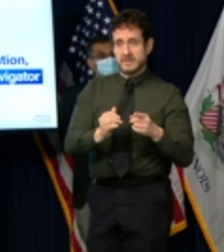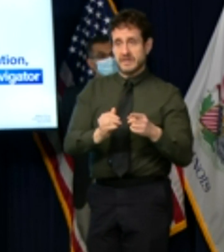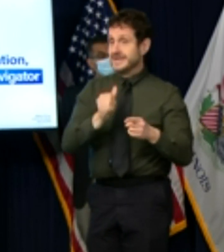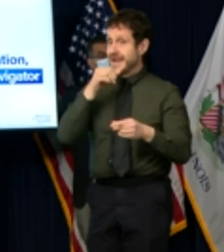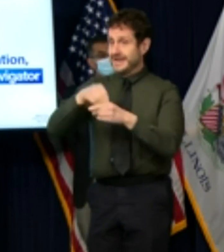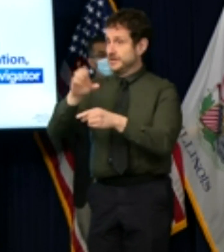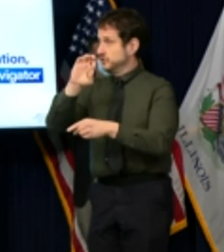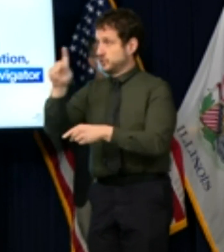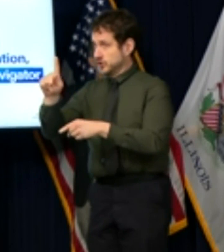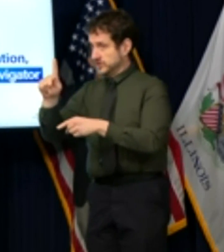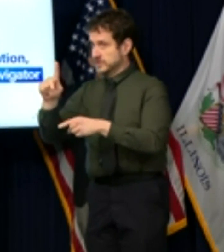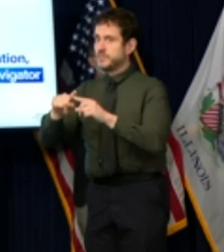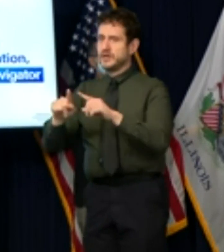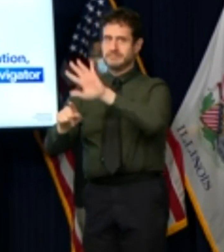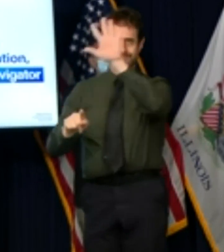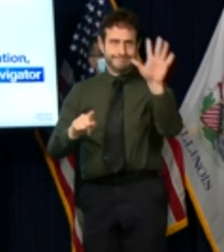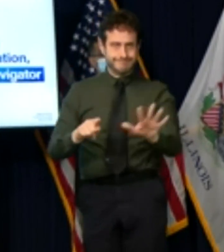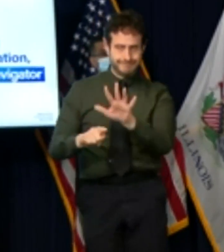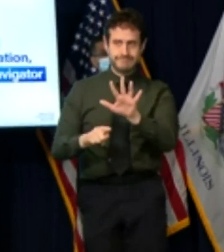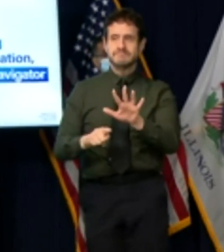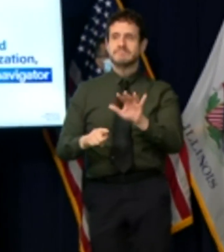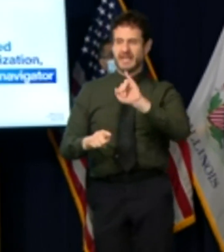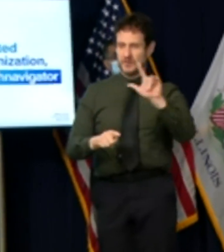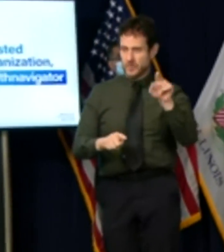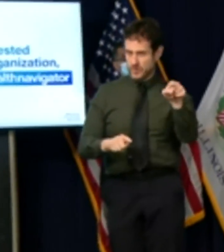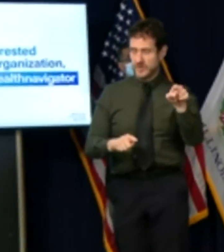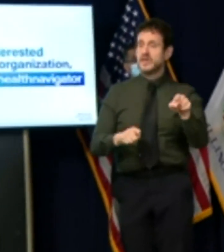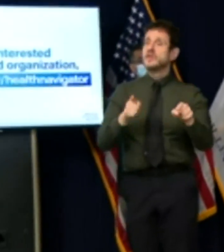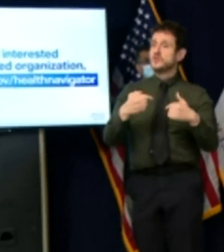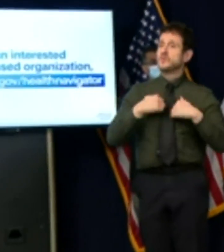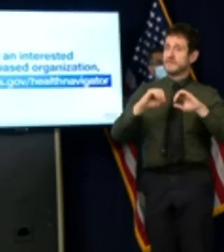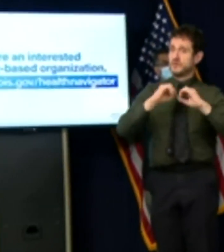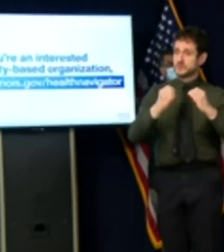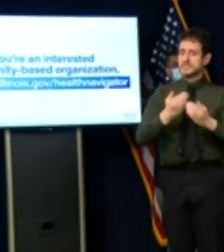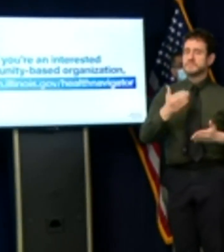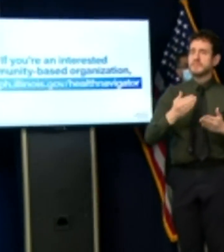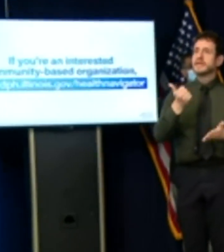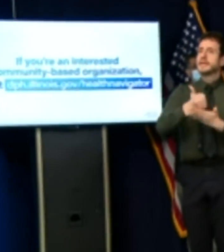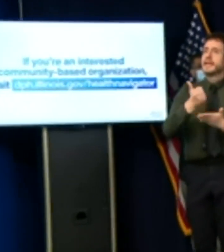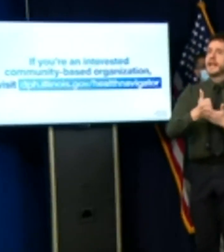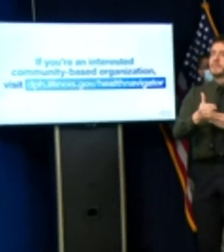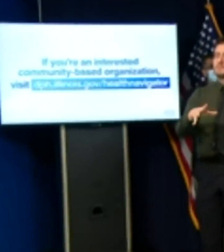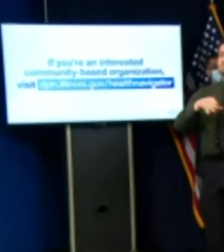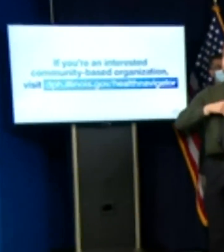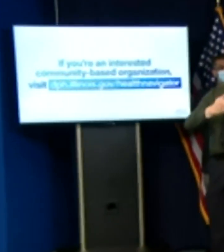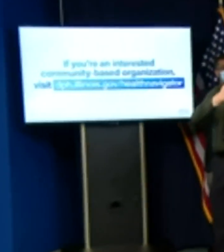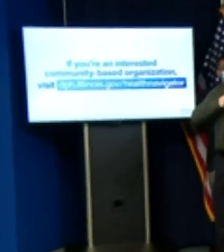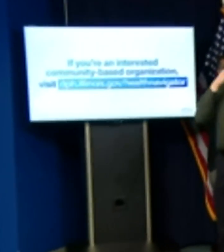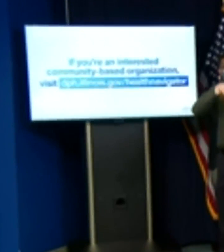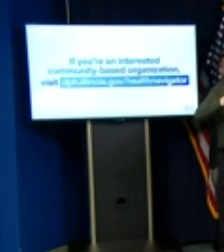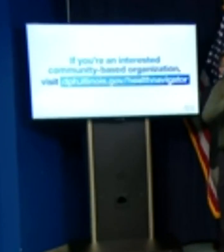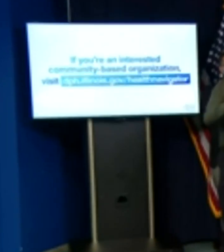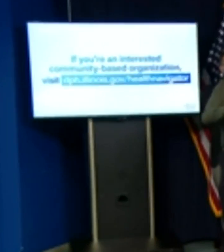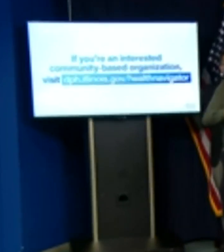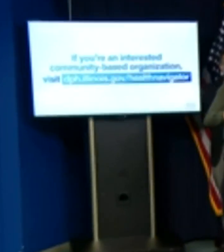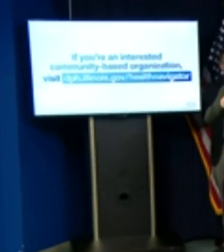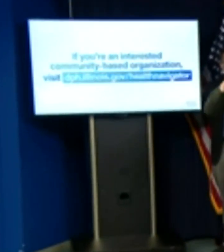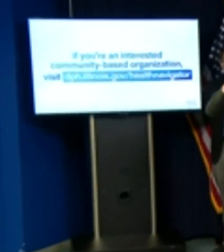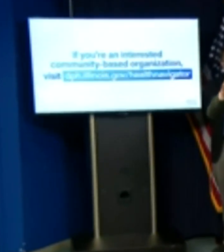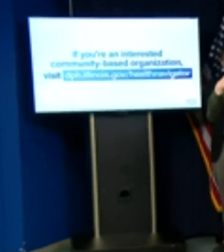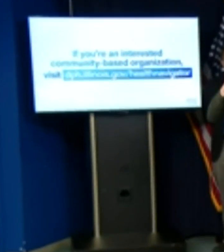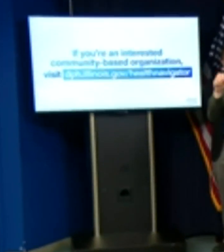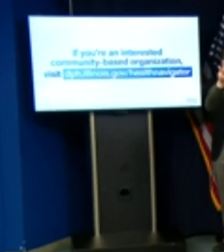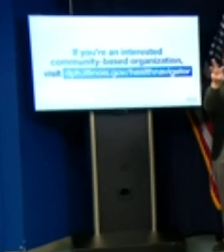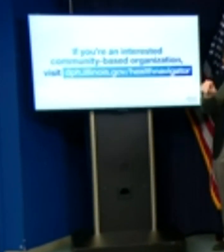cook county who might be able to take on this work we have a link on our department of public health website to submit your